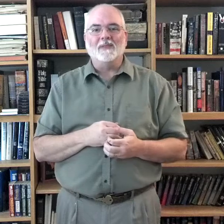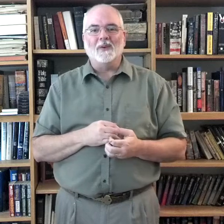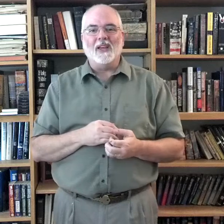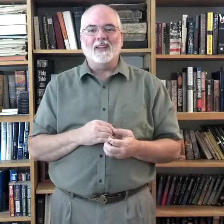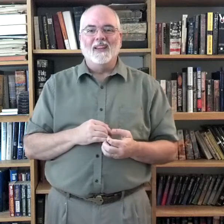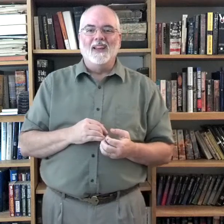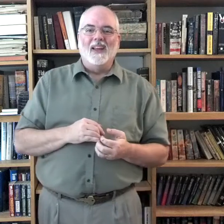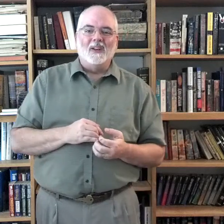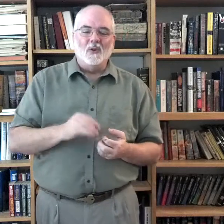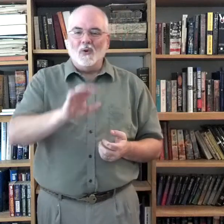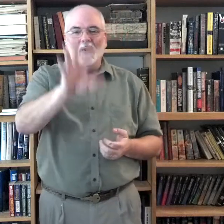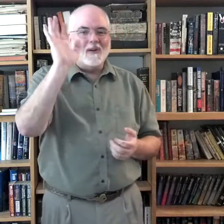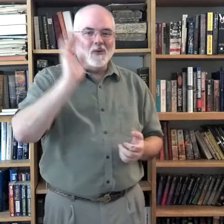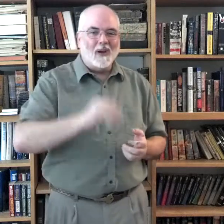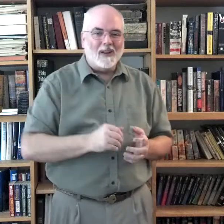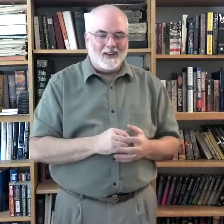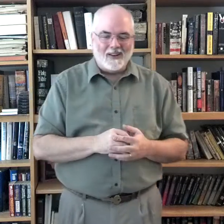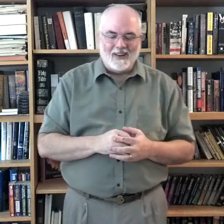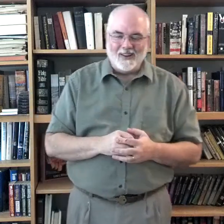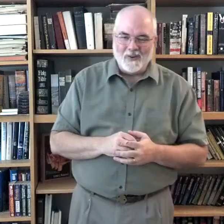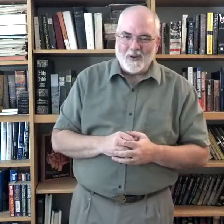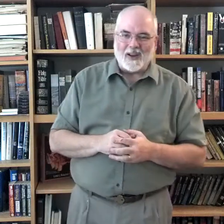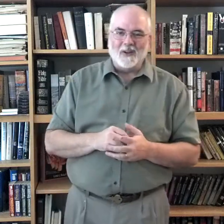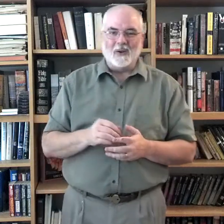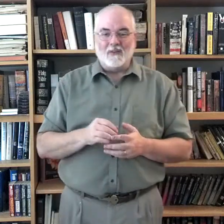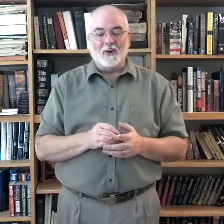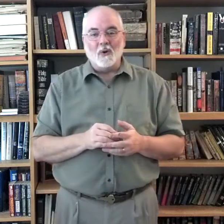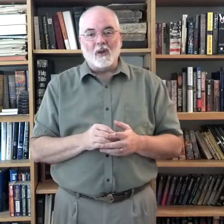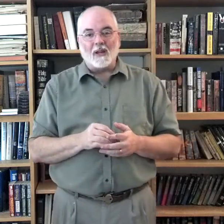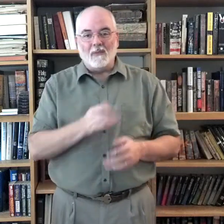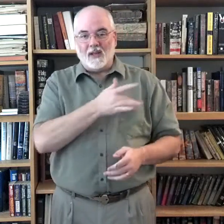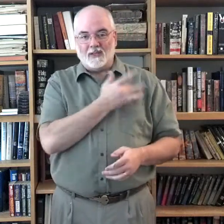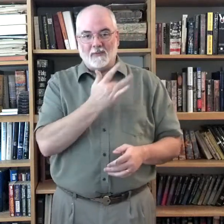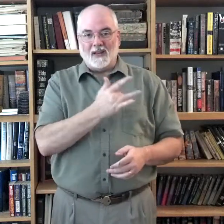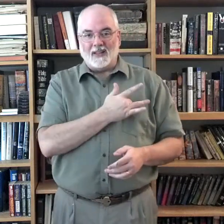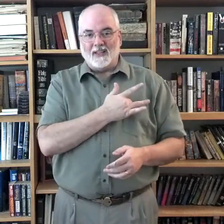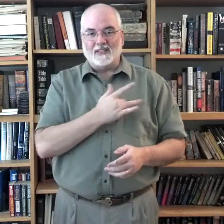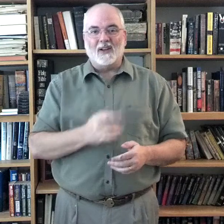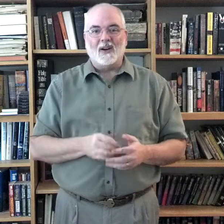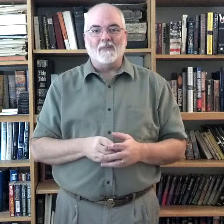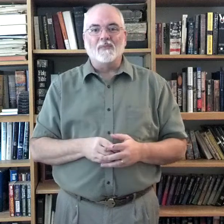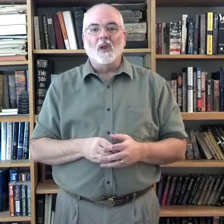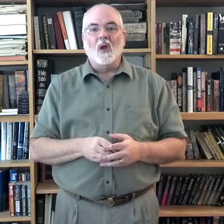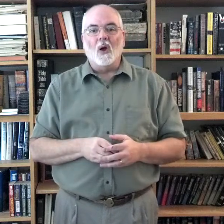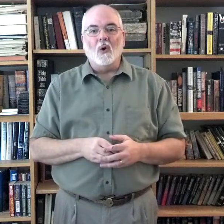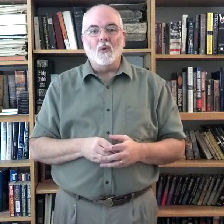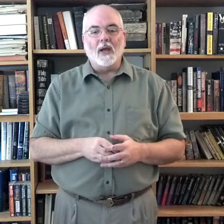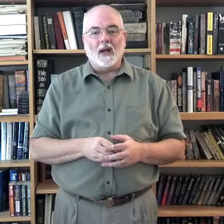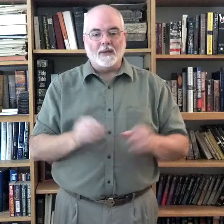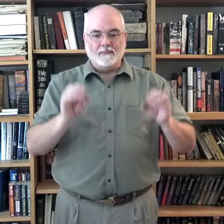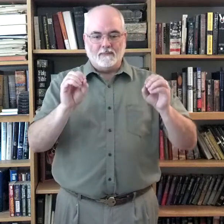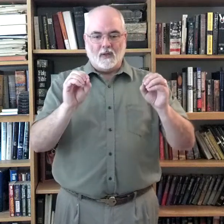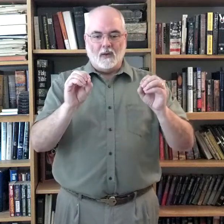Okay? Do it whatever way you know how to do it. If you're doing it like me, it's going be like this. Heart. Oh, God. O.